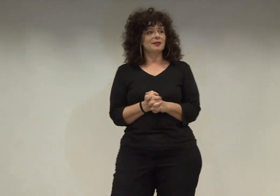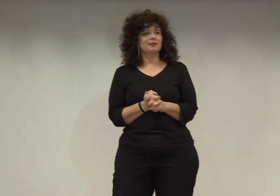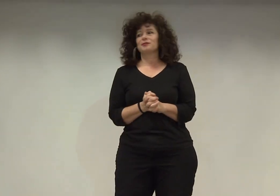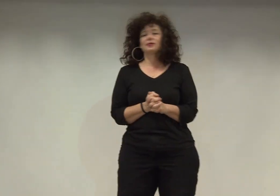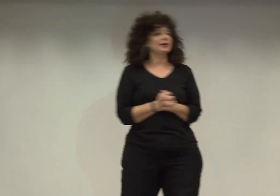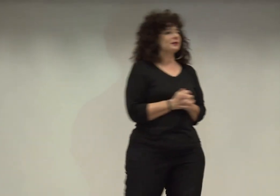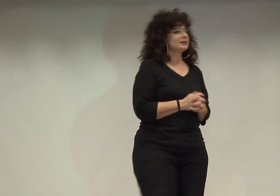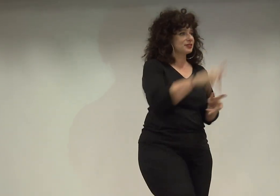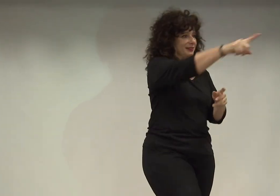Great question.